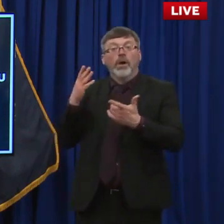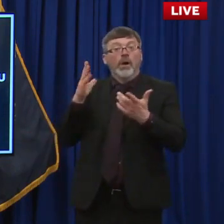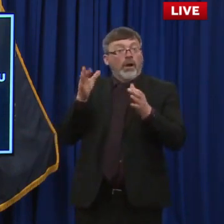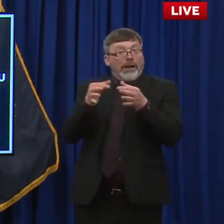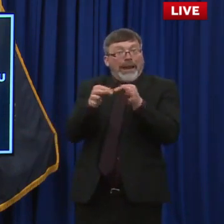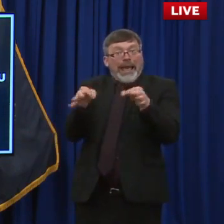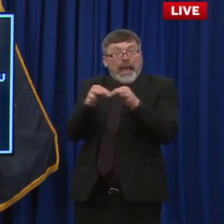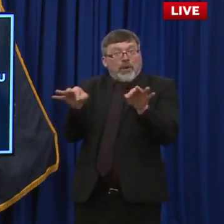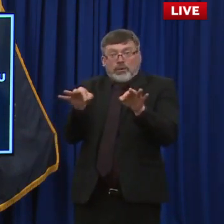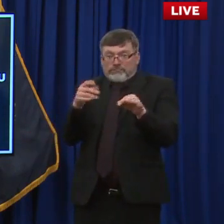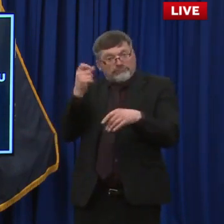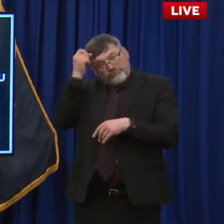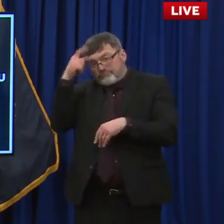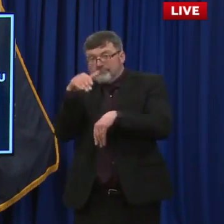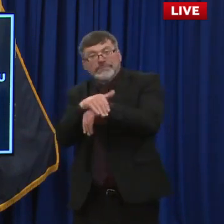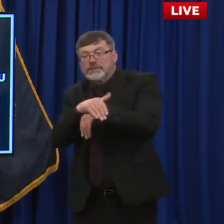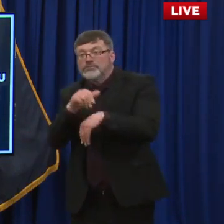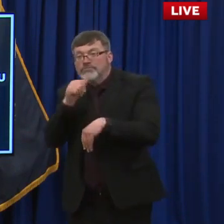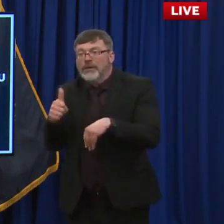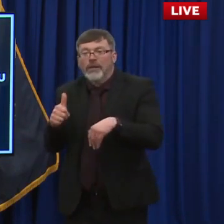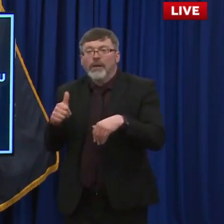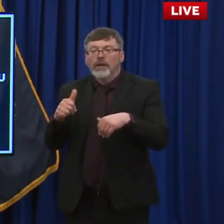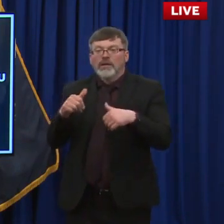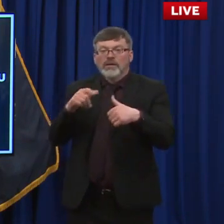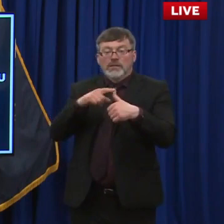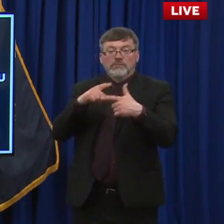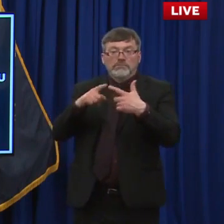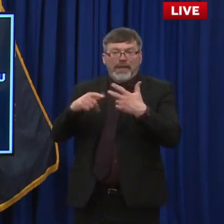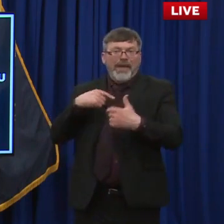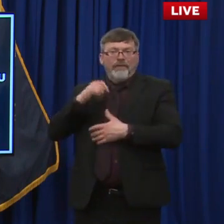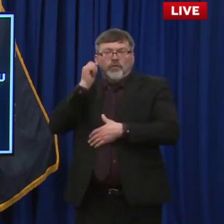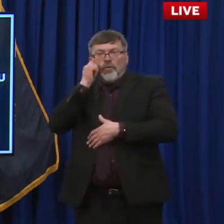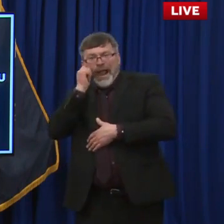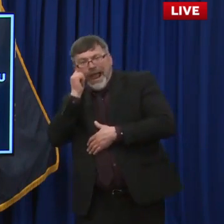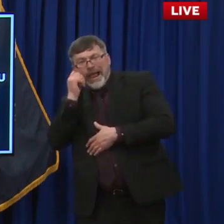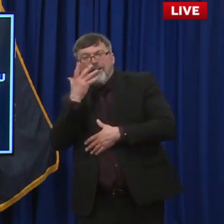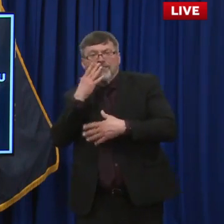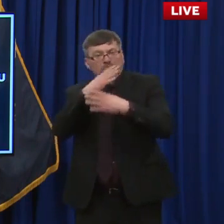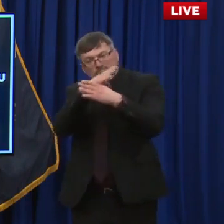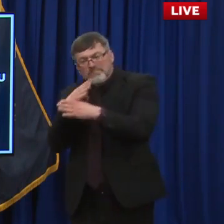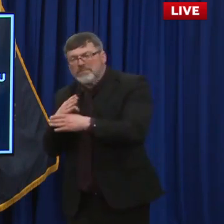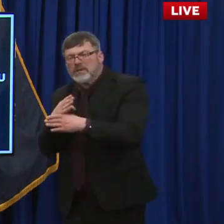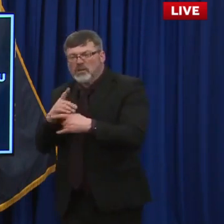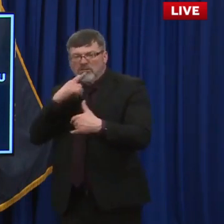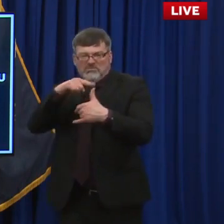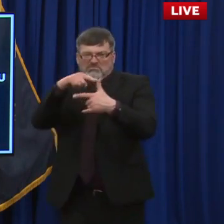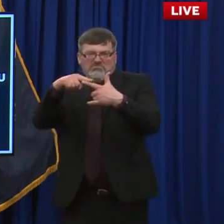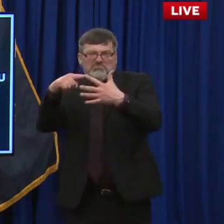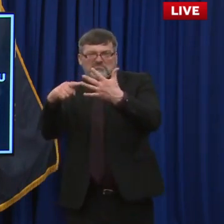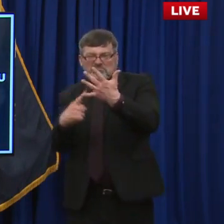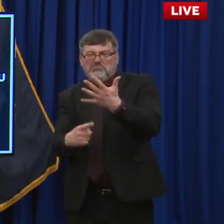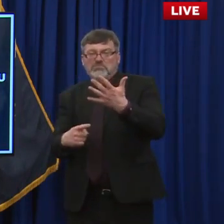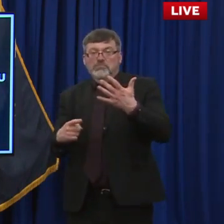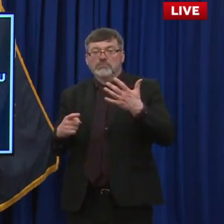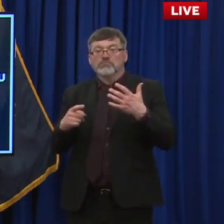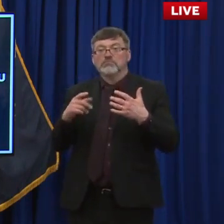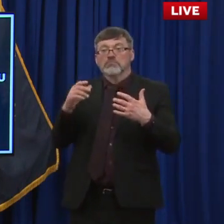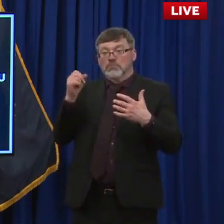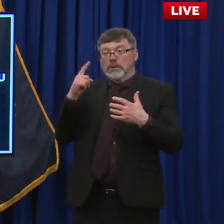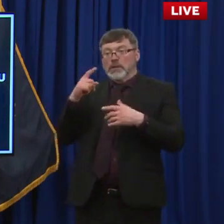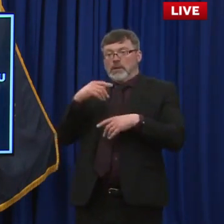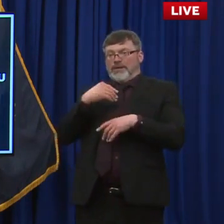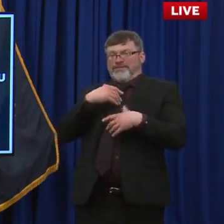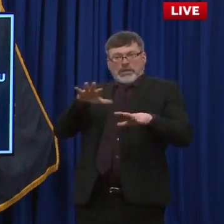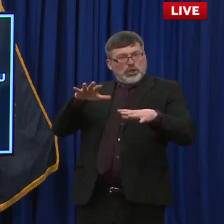of race, racial and ethnic minority groups. So we're doing a lot in this area. And it's a big commitment of ours. And we've dedicated 10% of our vaccine each week